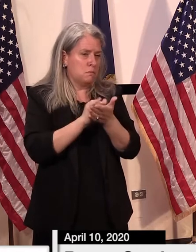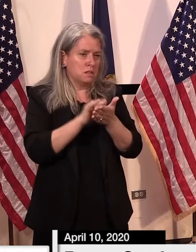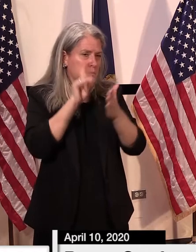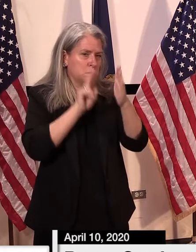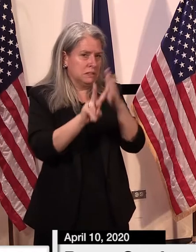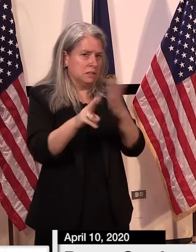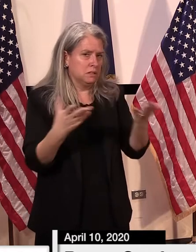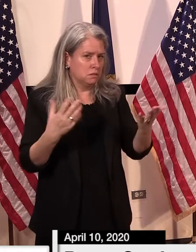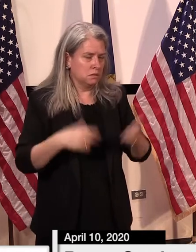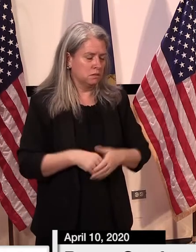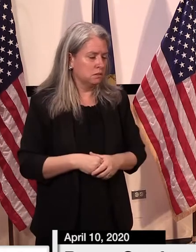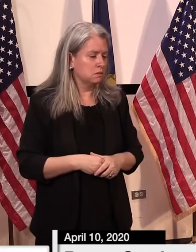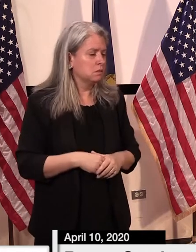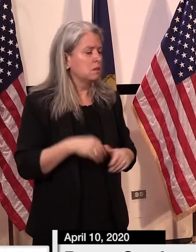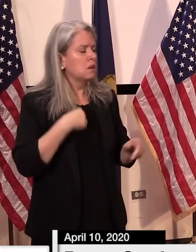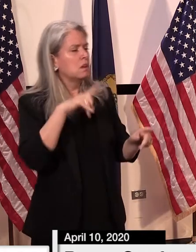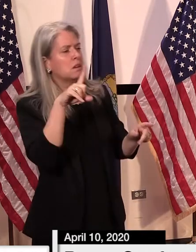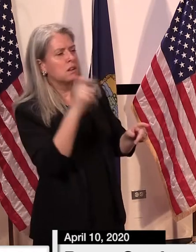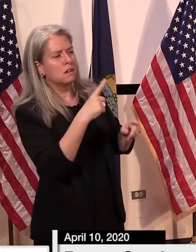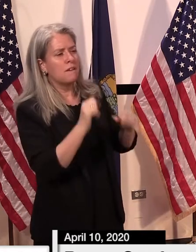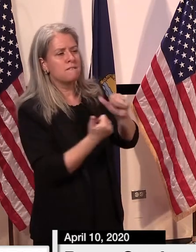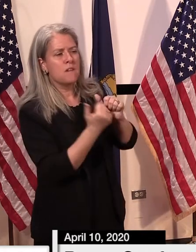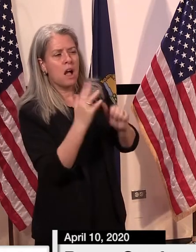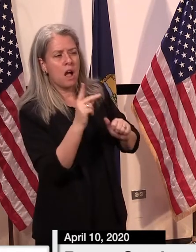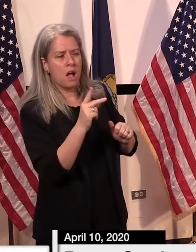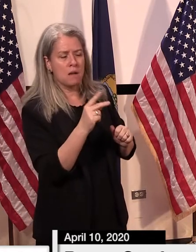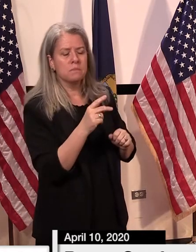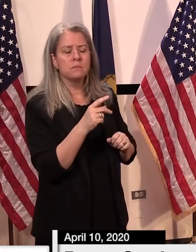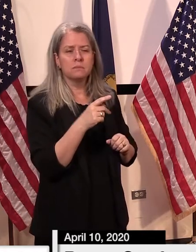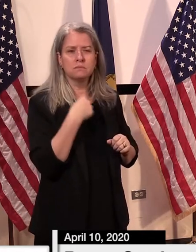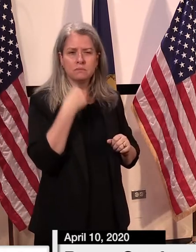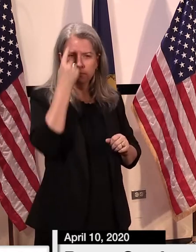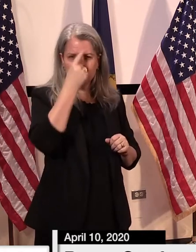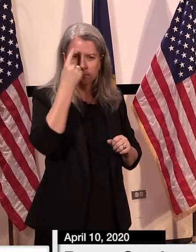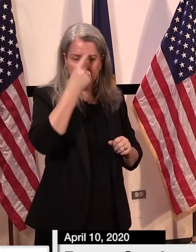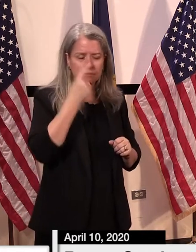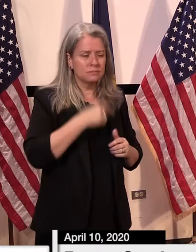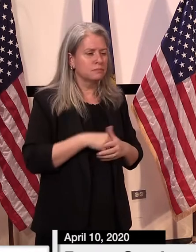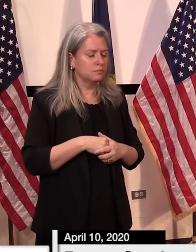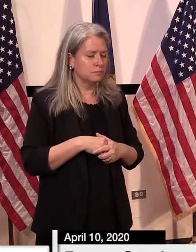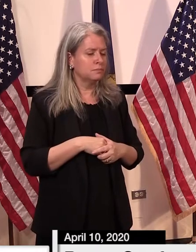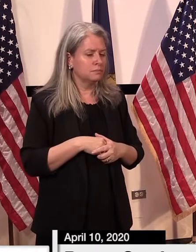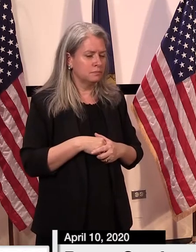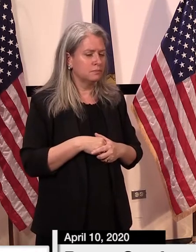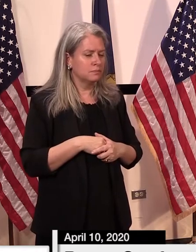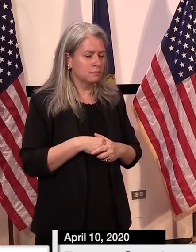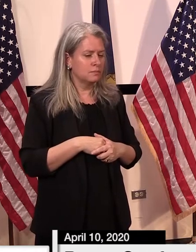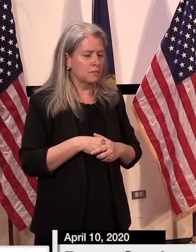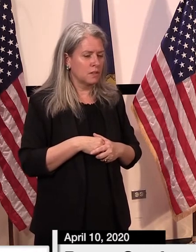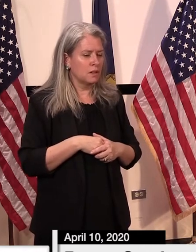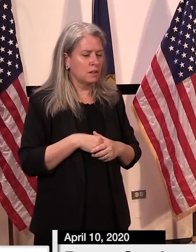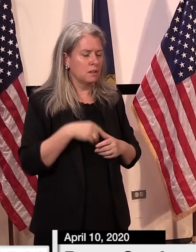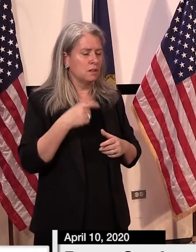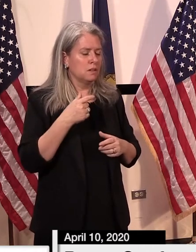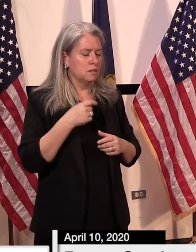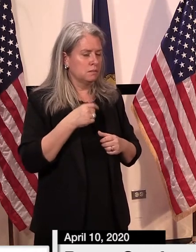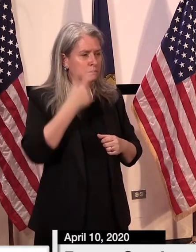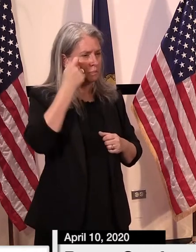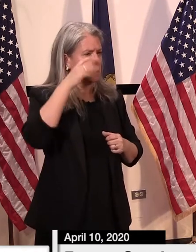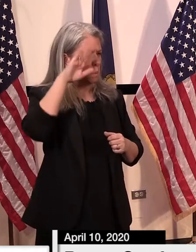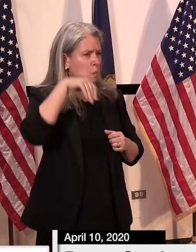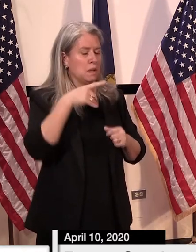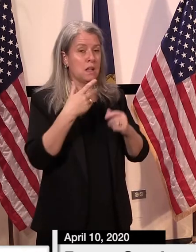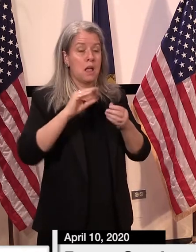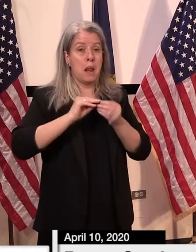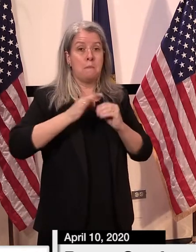question i'm curious whether uh given the still limitations of the amount of reagent available for testing